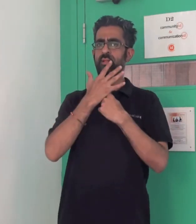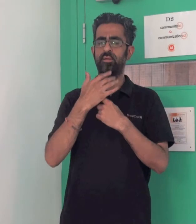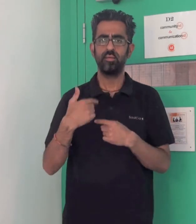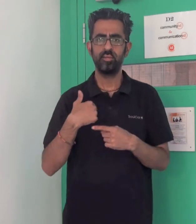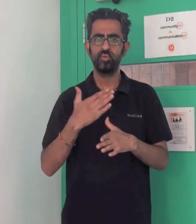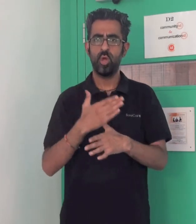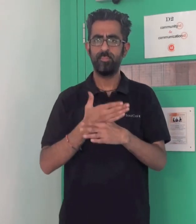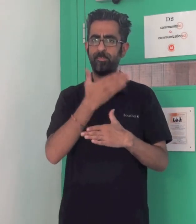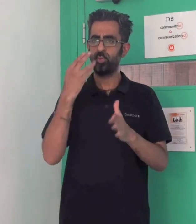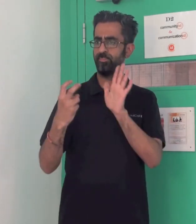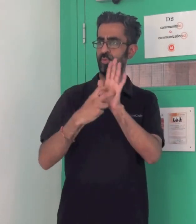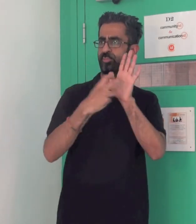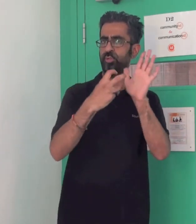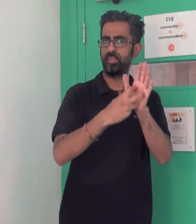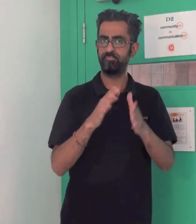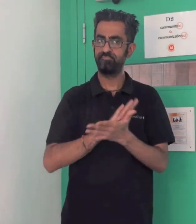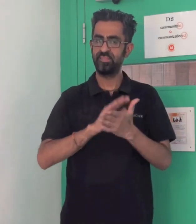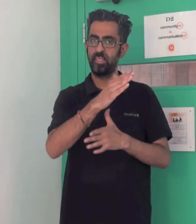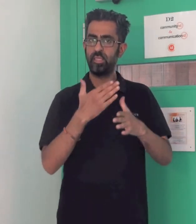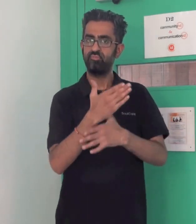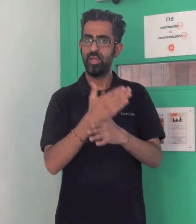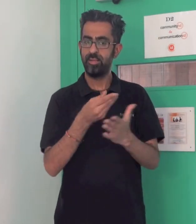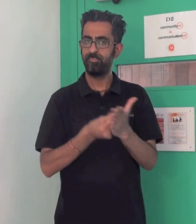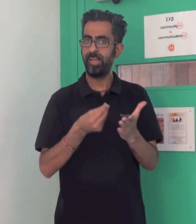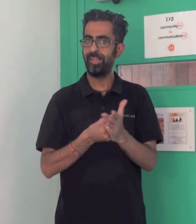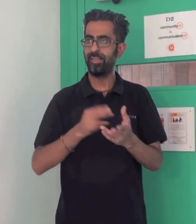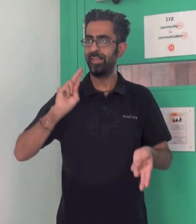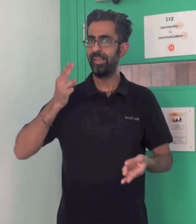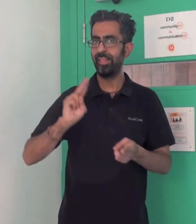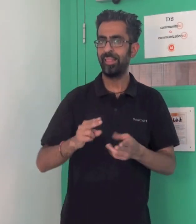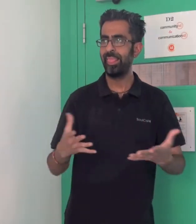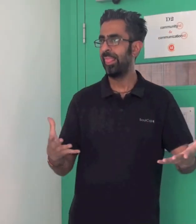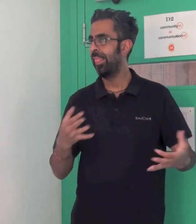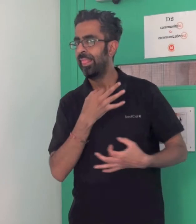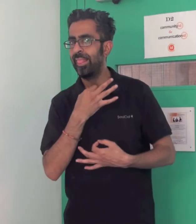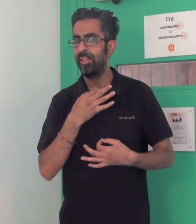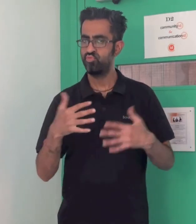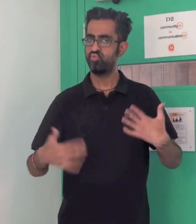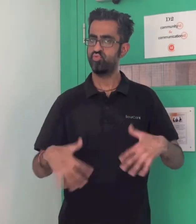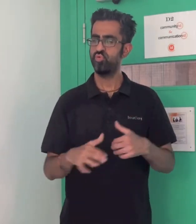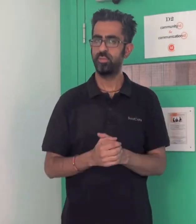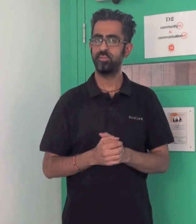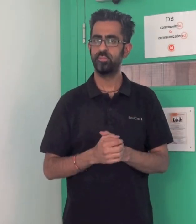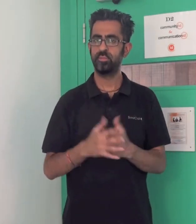deaf and hearing, who may find themselves under threat at the moment of diminishing bookings, which of course affects their income.